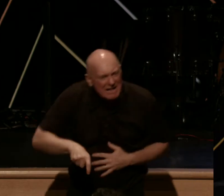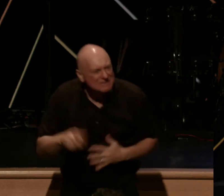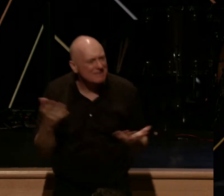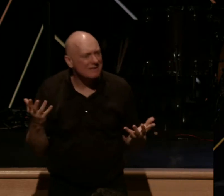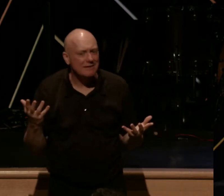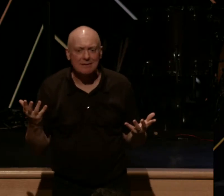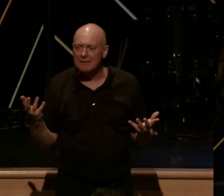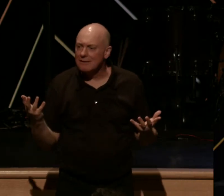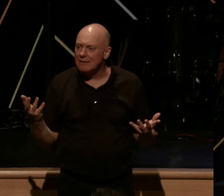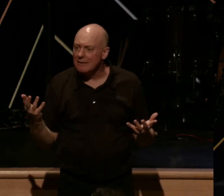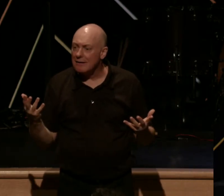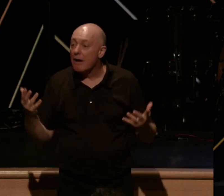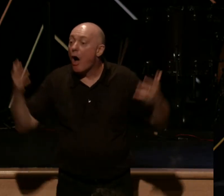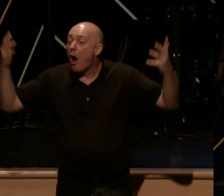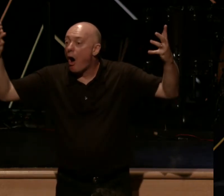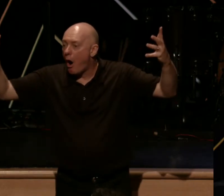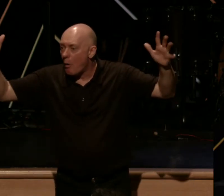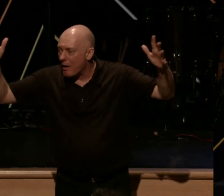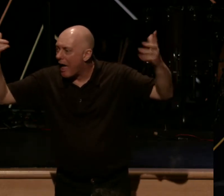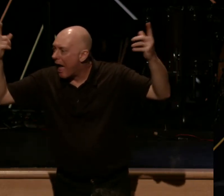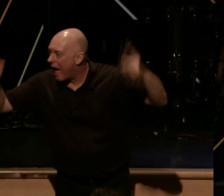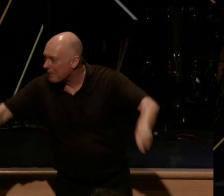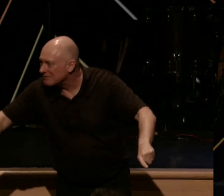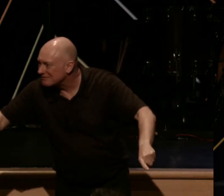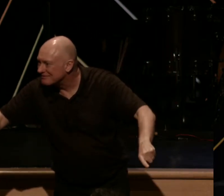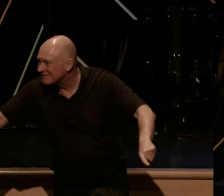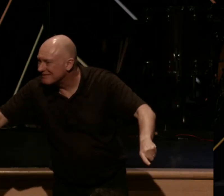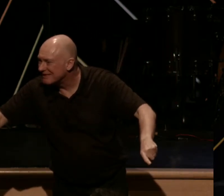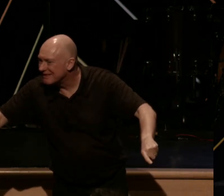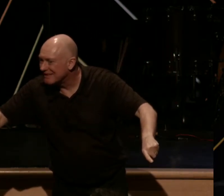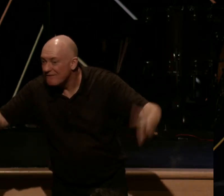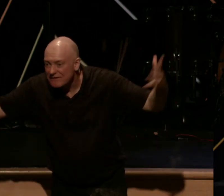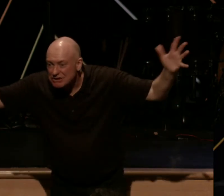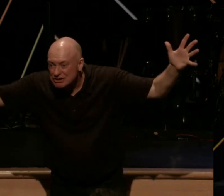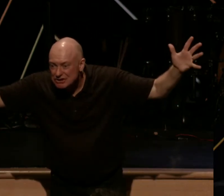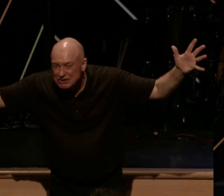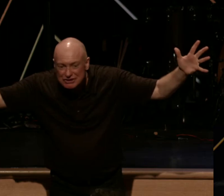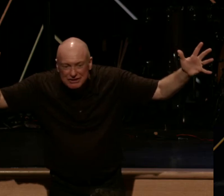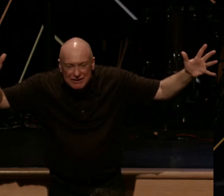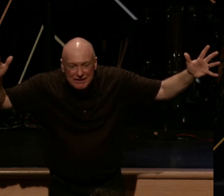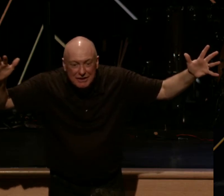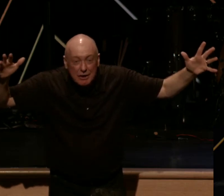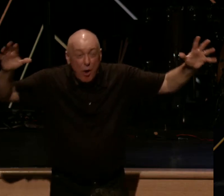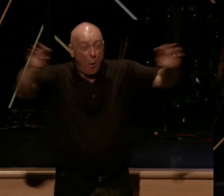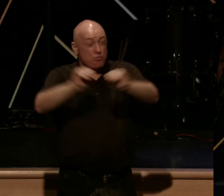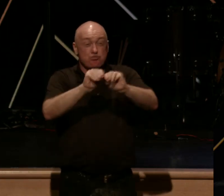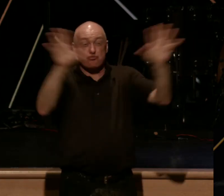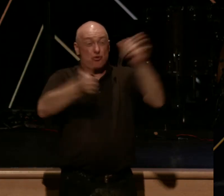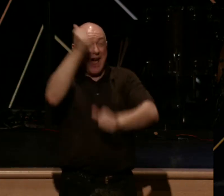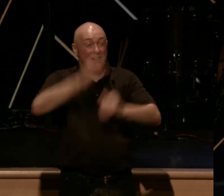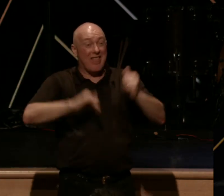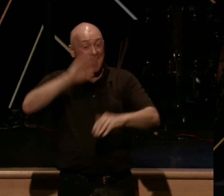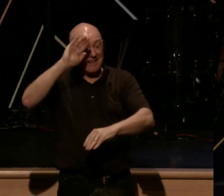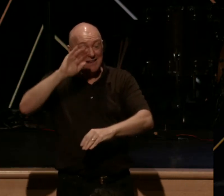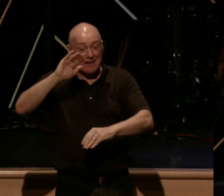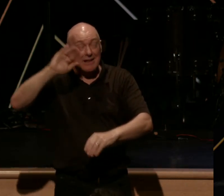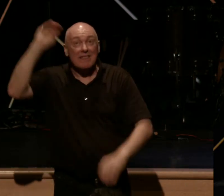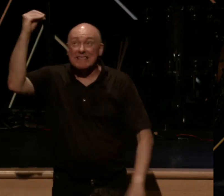has shined. has shined. Brighter than the sun in this.